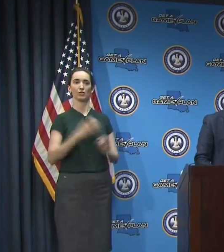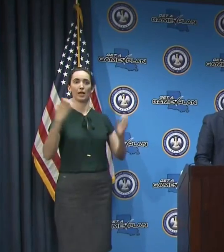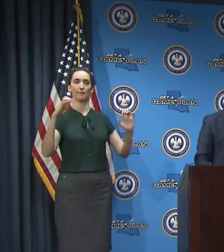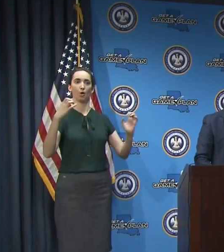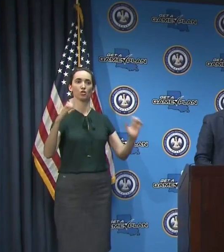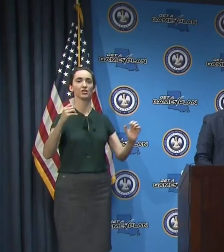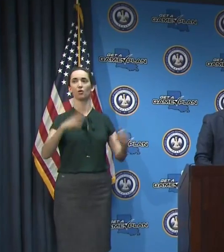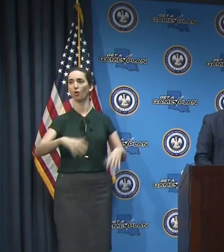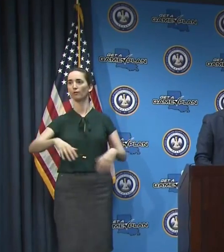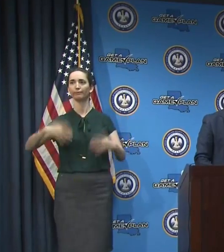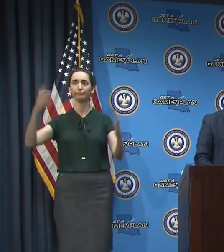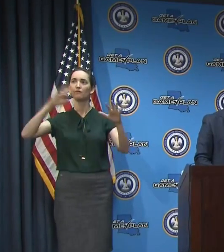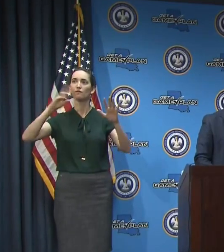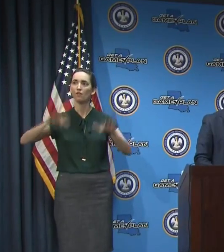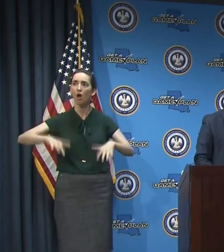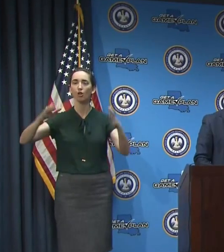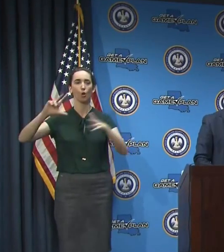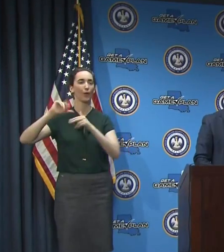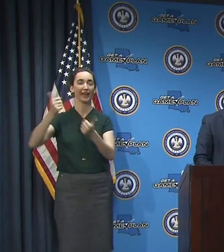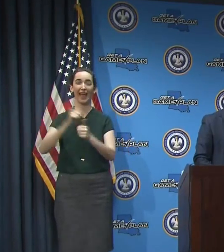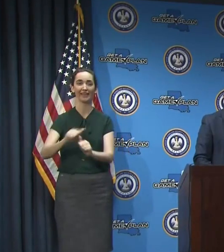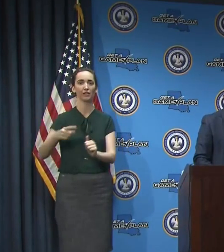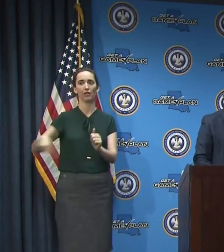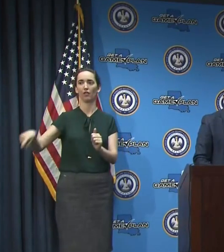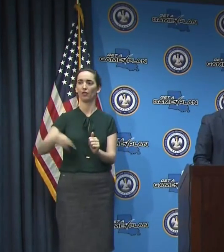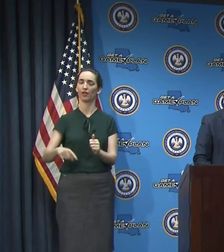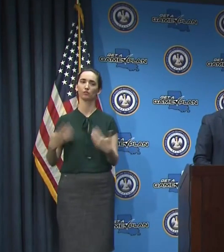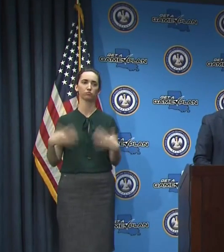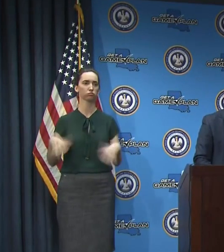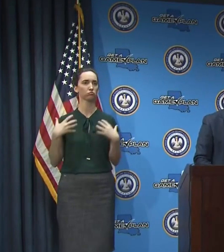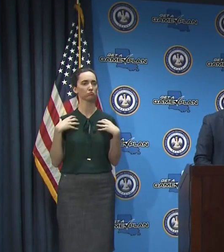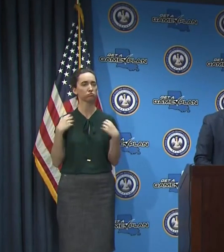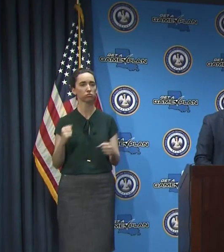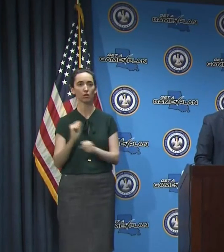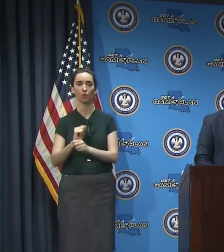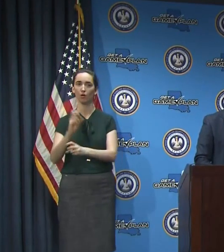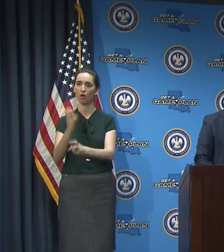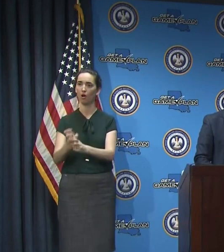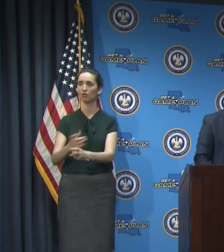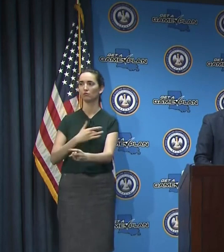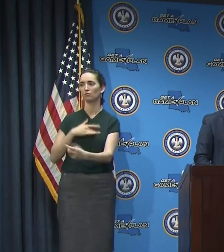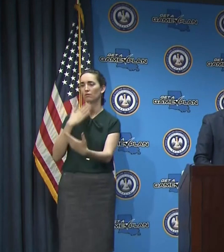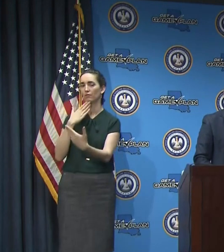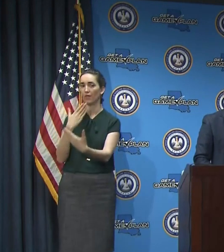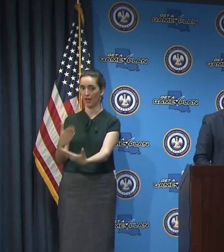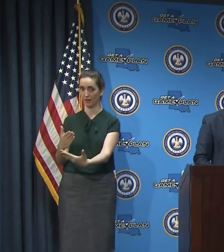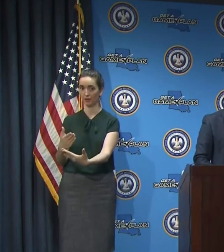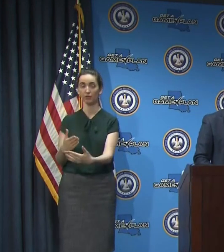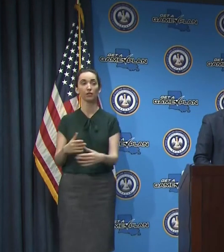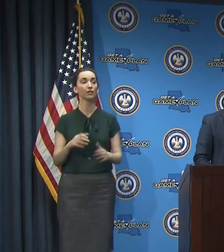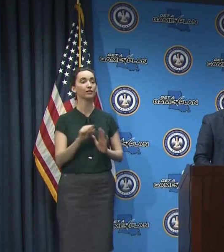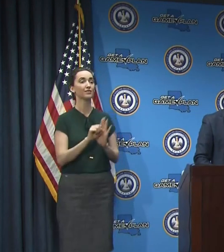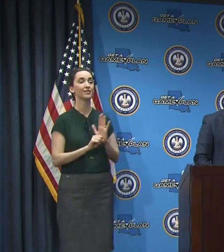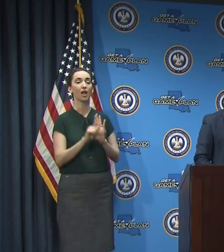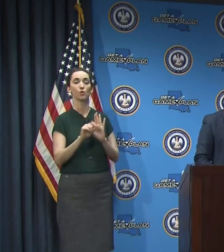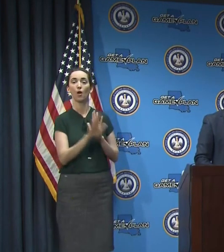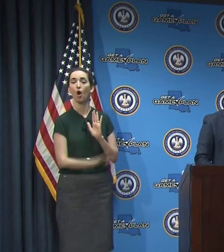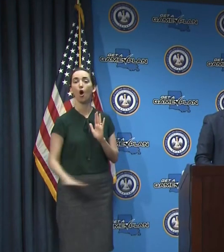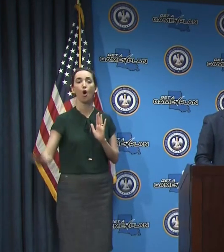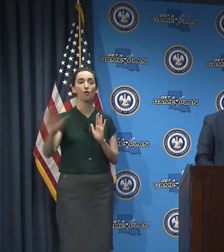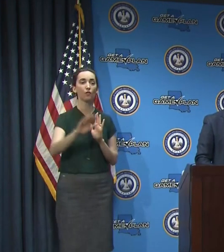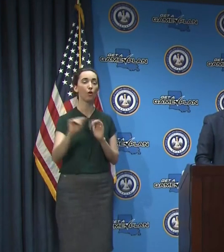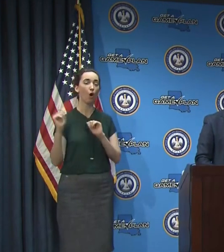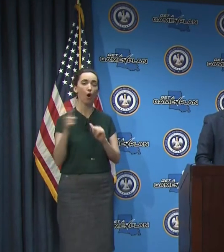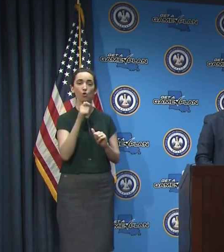emergency. And I want to say that on behalf of the state of Louisiana, we really appreciate all of our